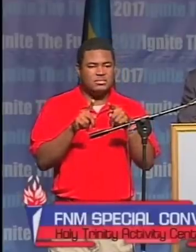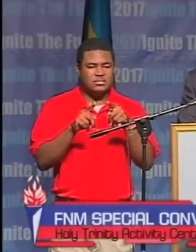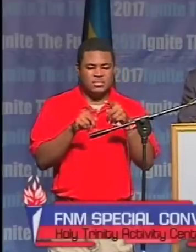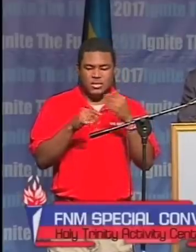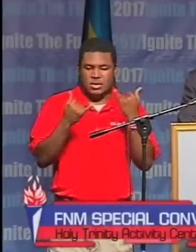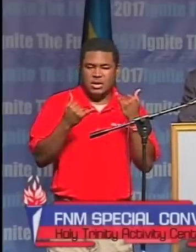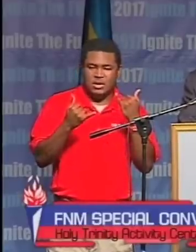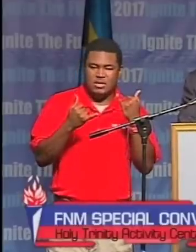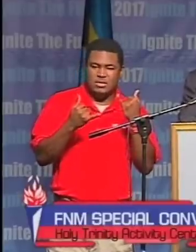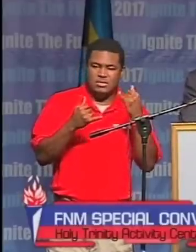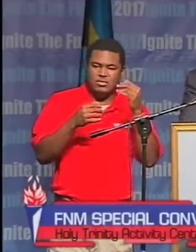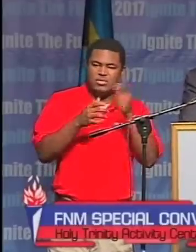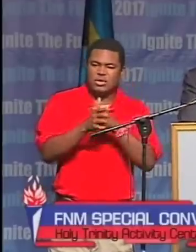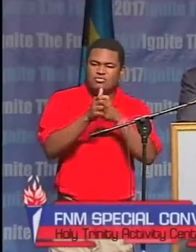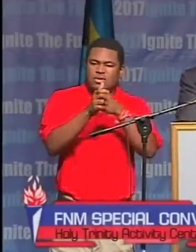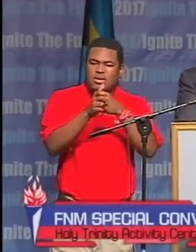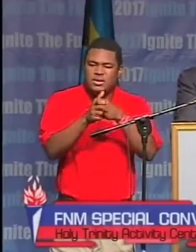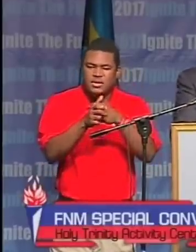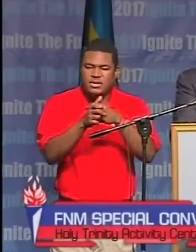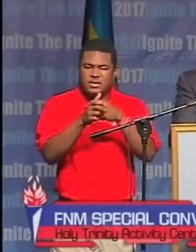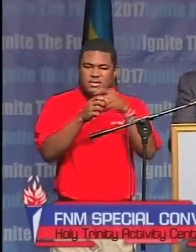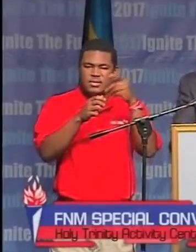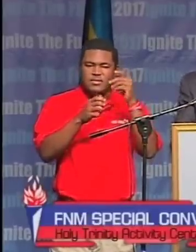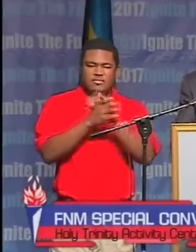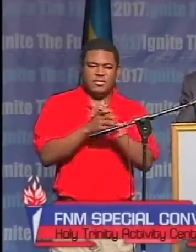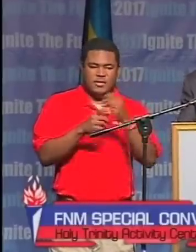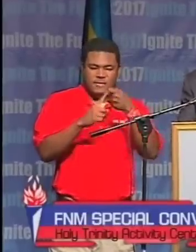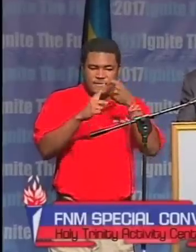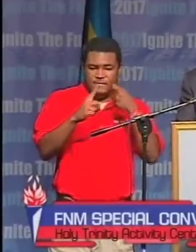fast from their campaign promises.